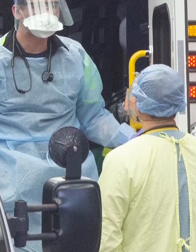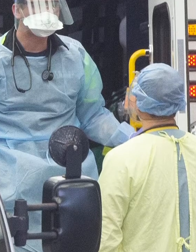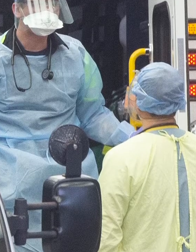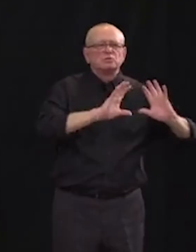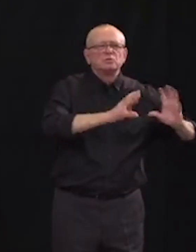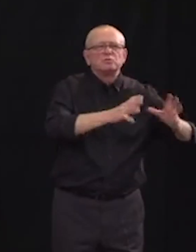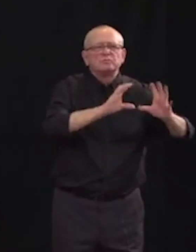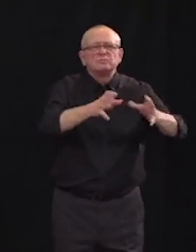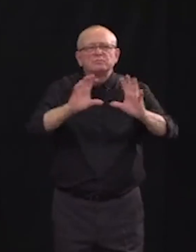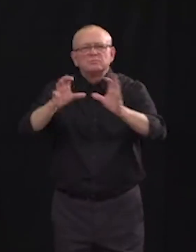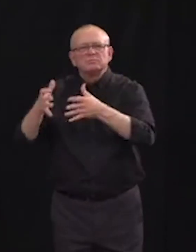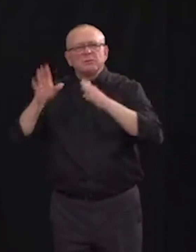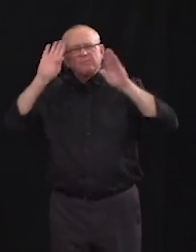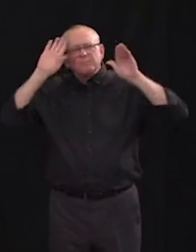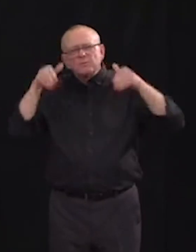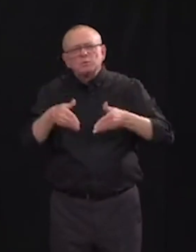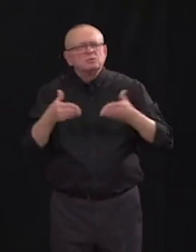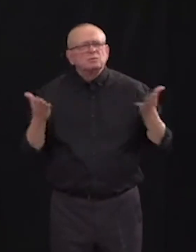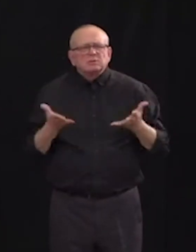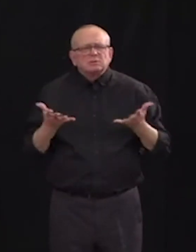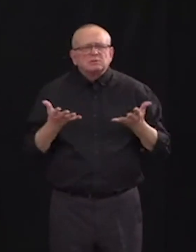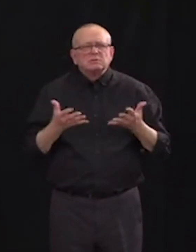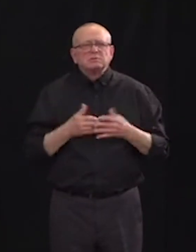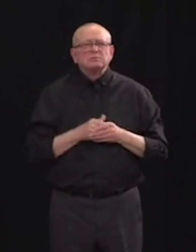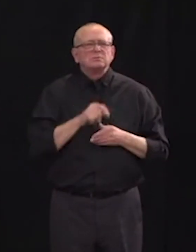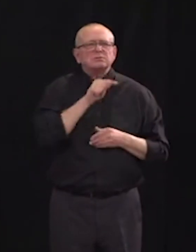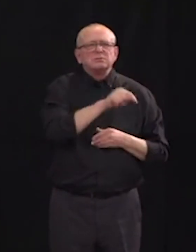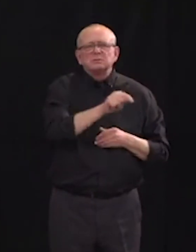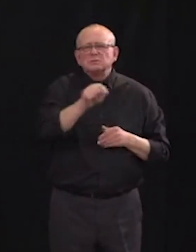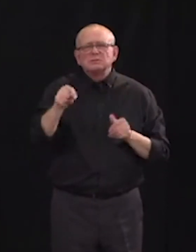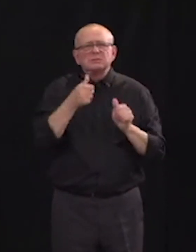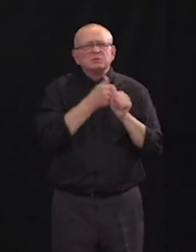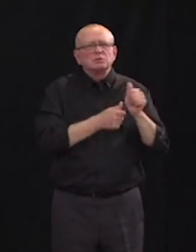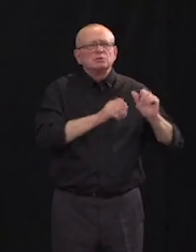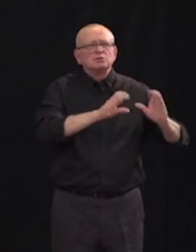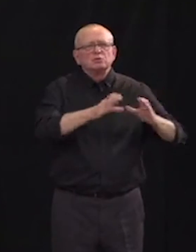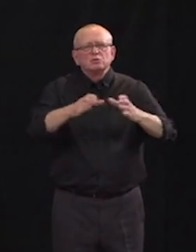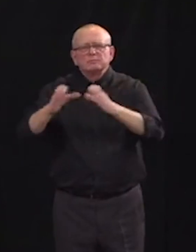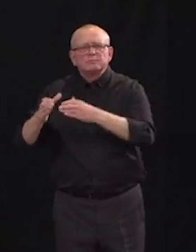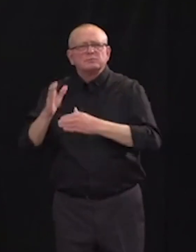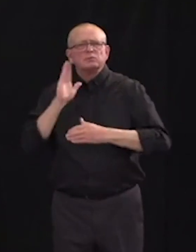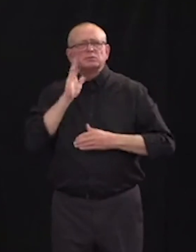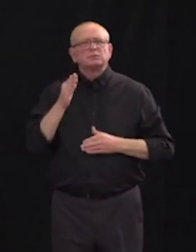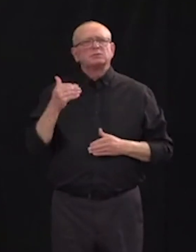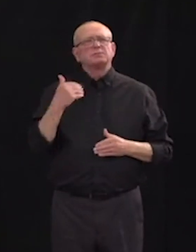end of this week, we will have a better sense of what this data means to our risk in Alberta.